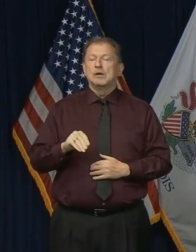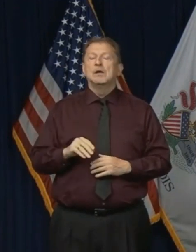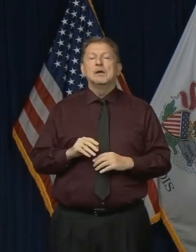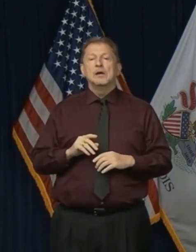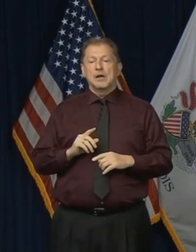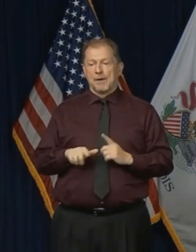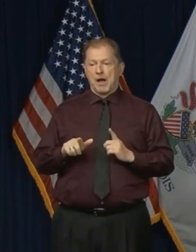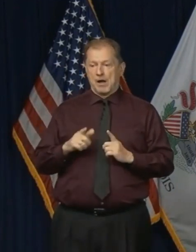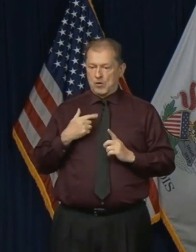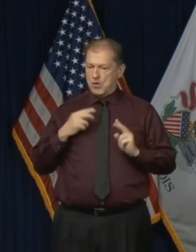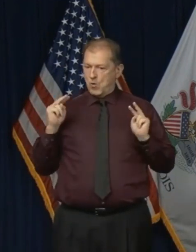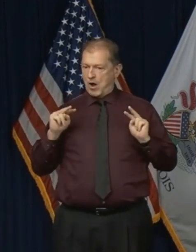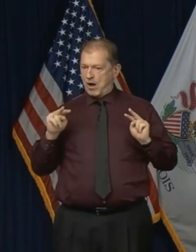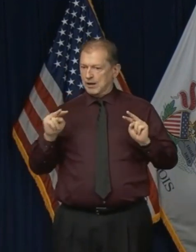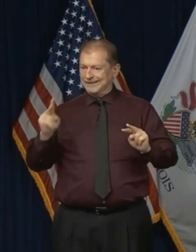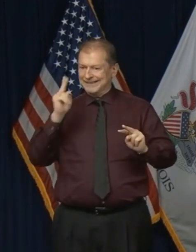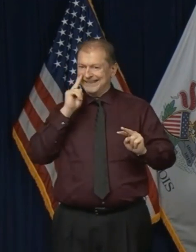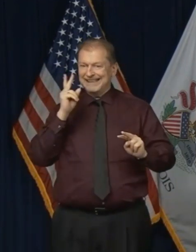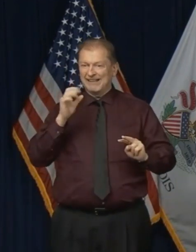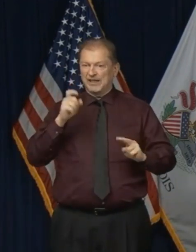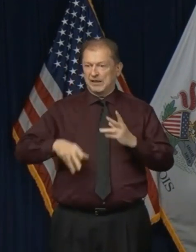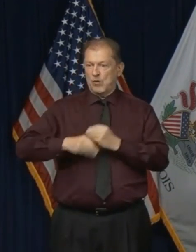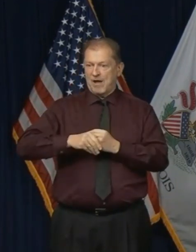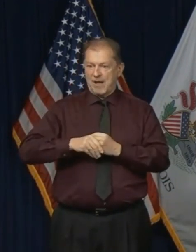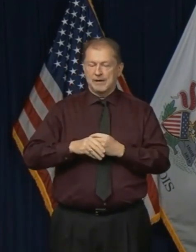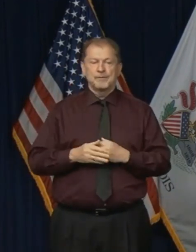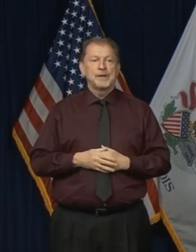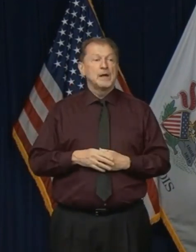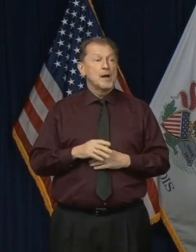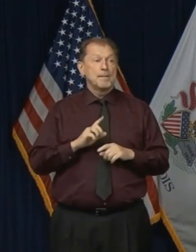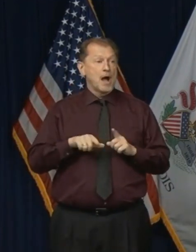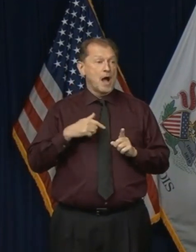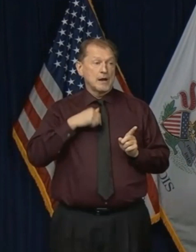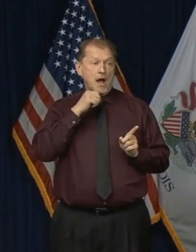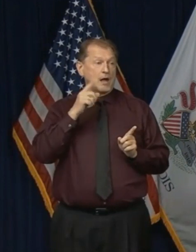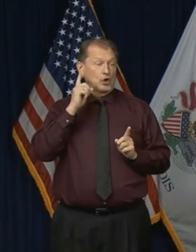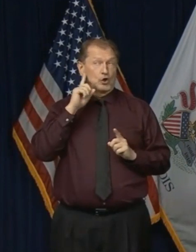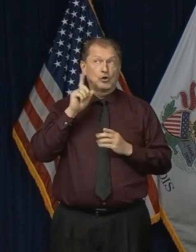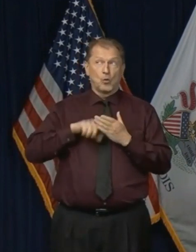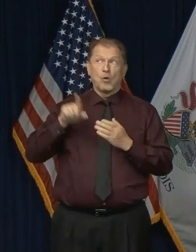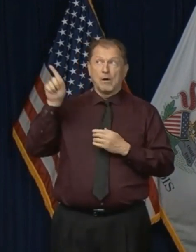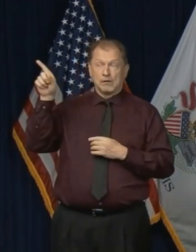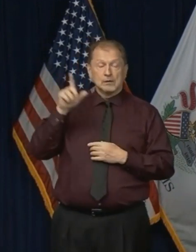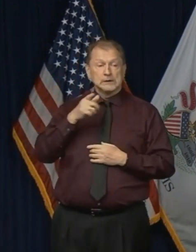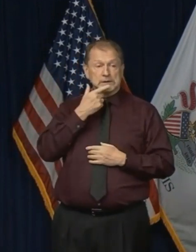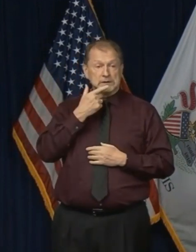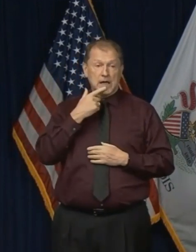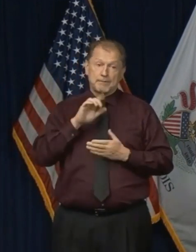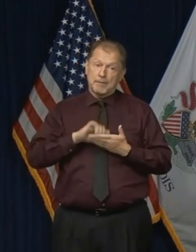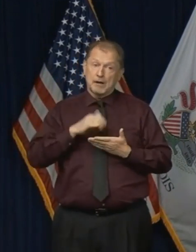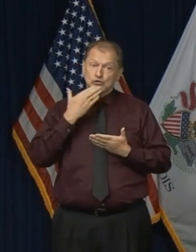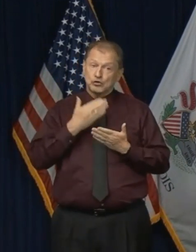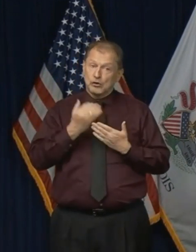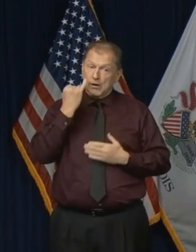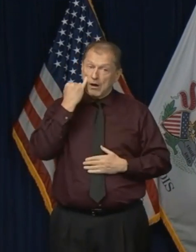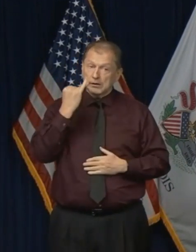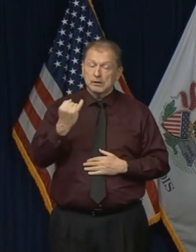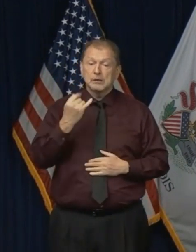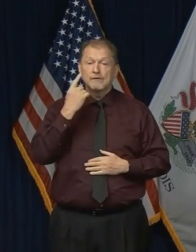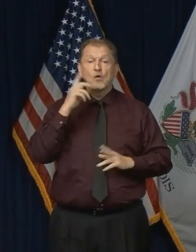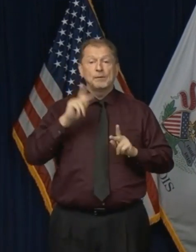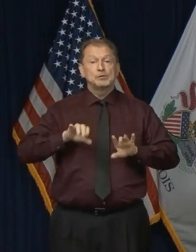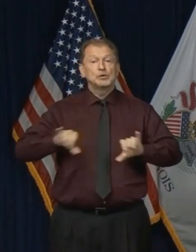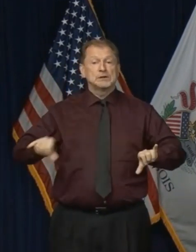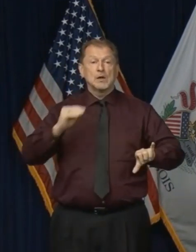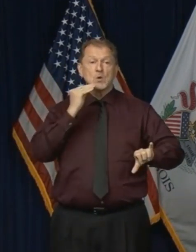are considering them all the time. But I, you know, had not heard what Dr. Bricks had said. And I think it's probably an excellent idea for people to